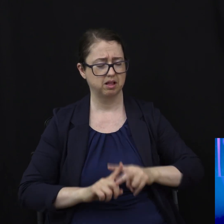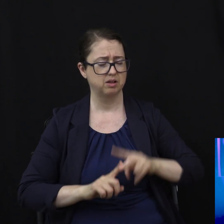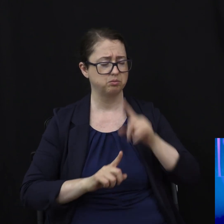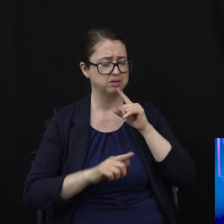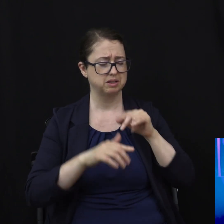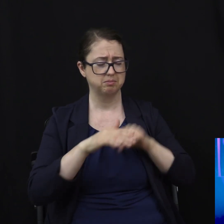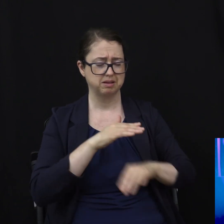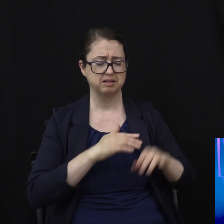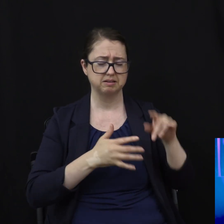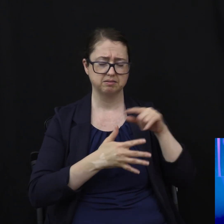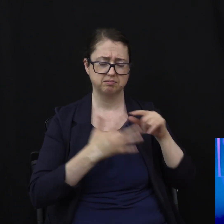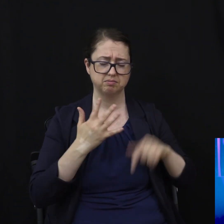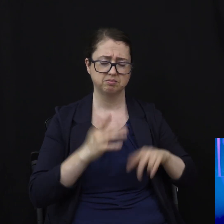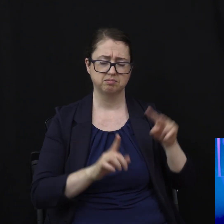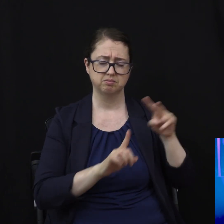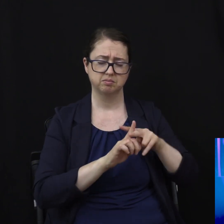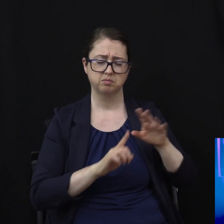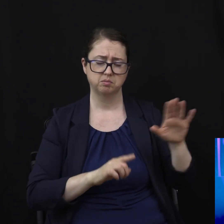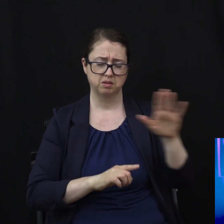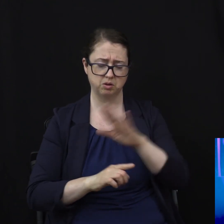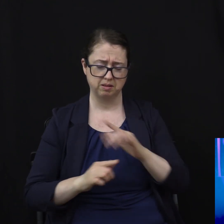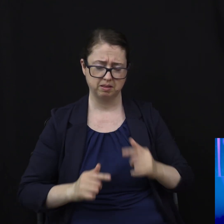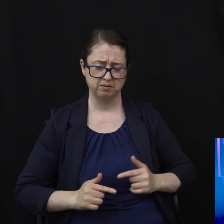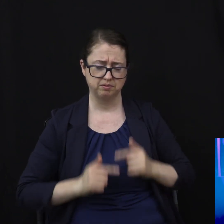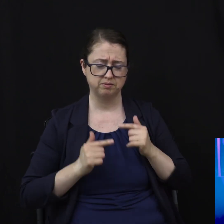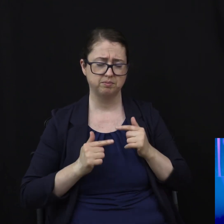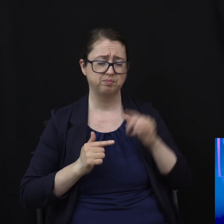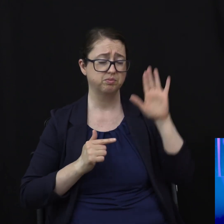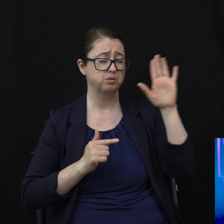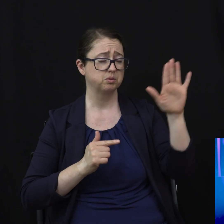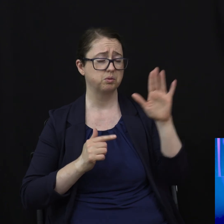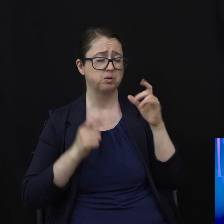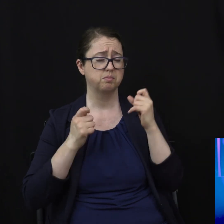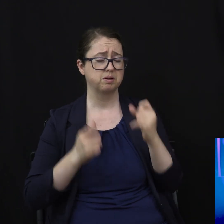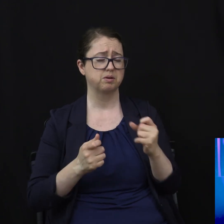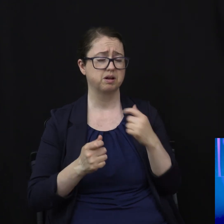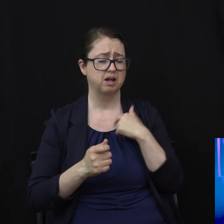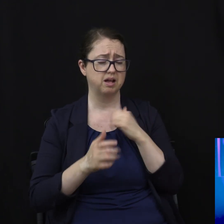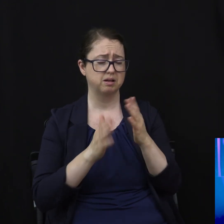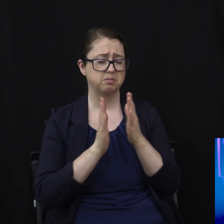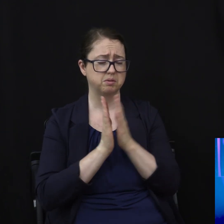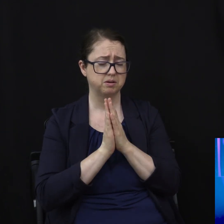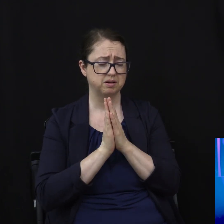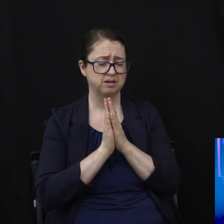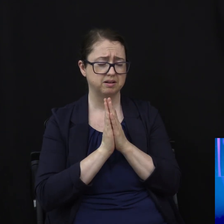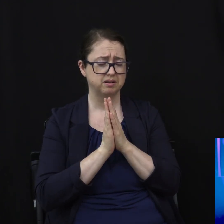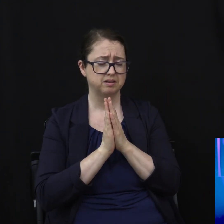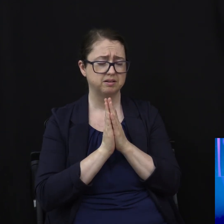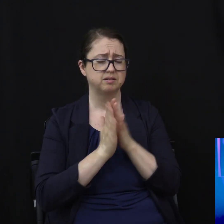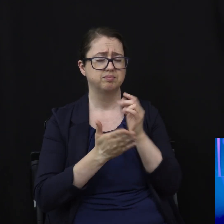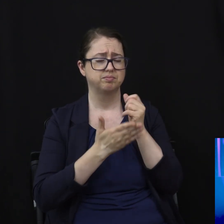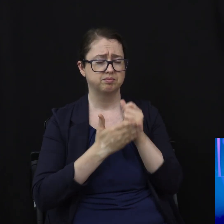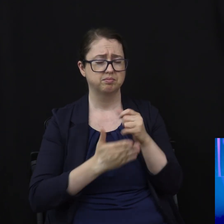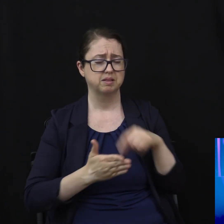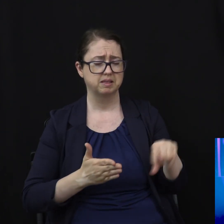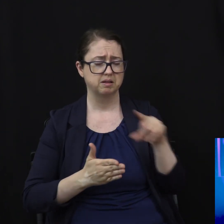their life. Lord, by your power, I pray that you would help them change their family